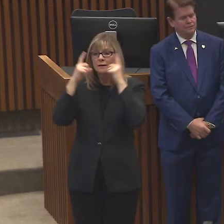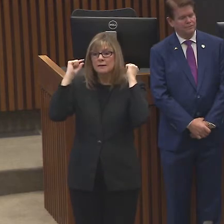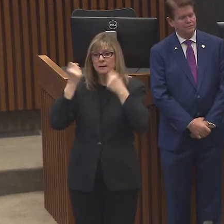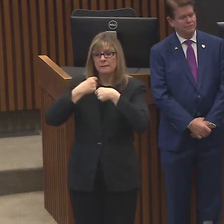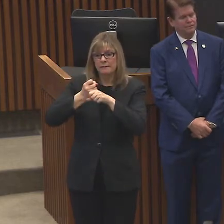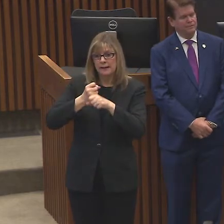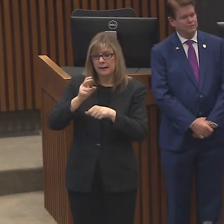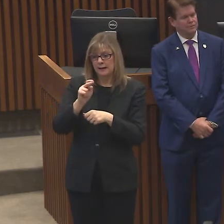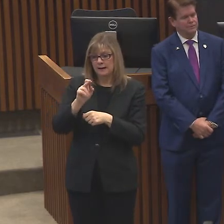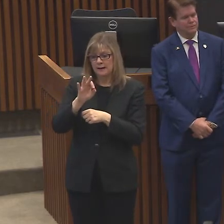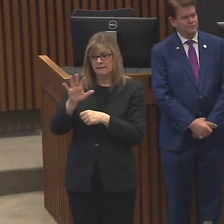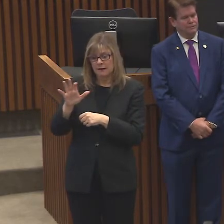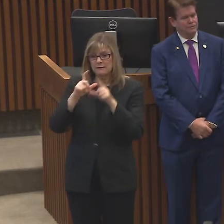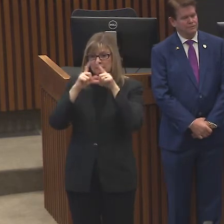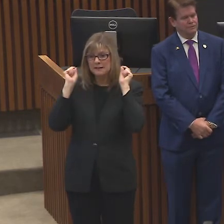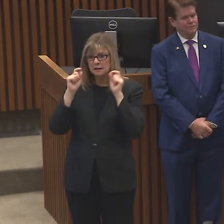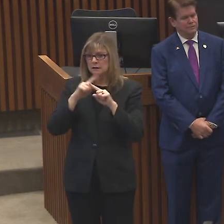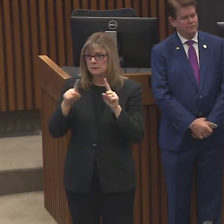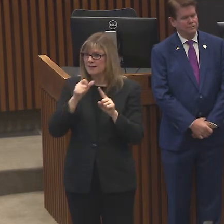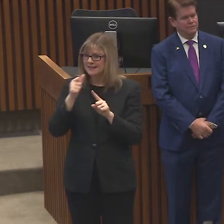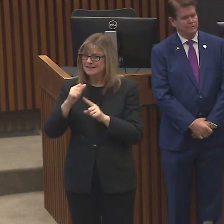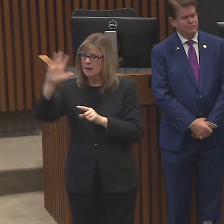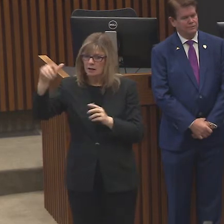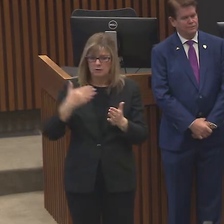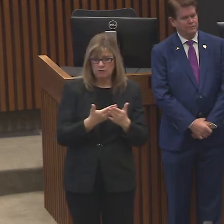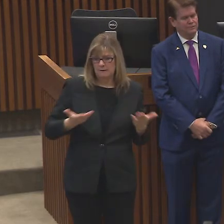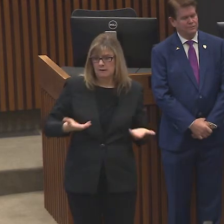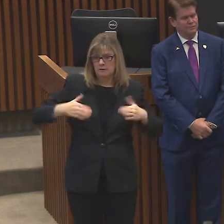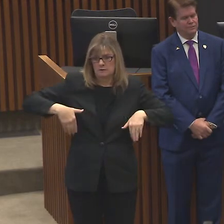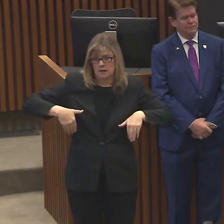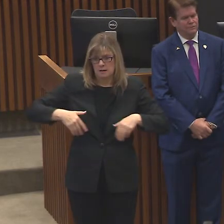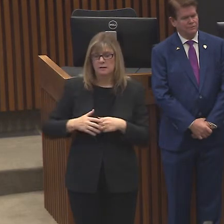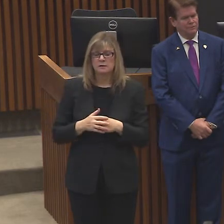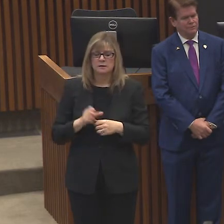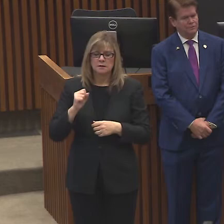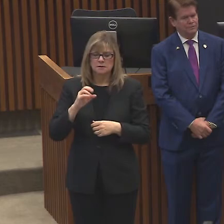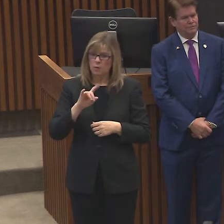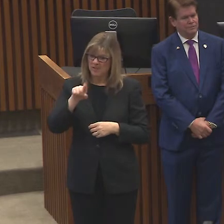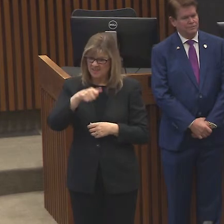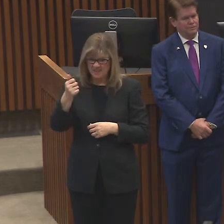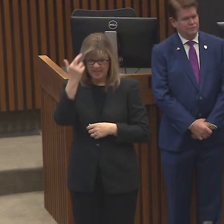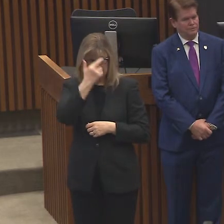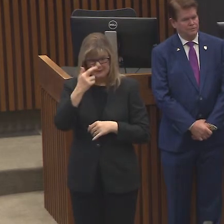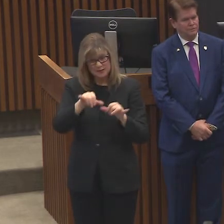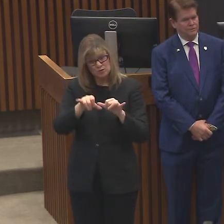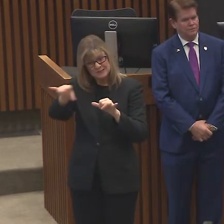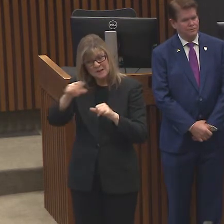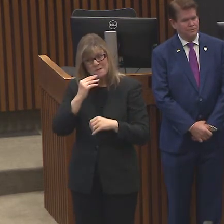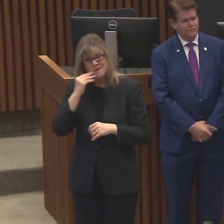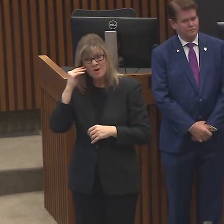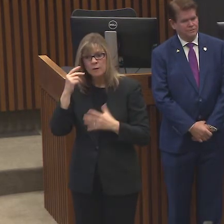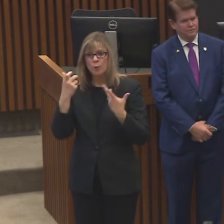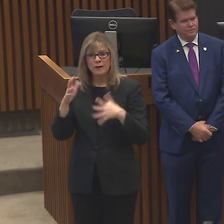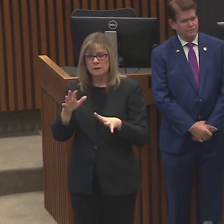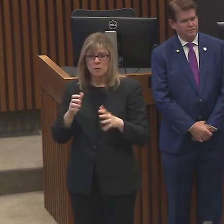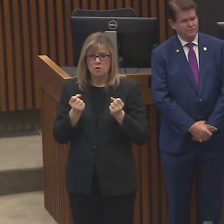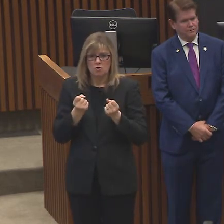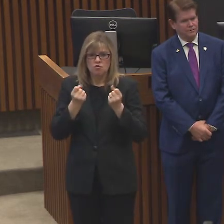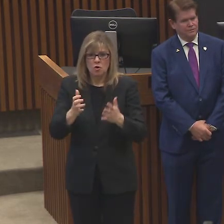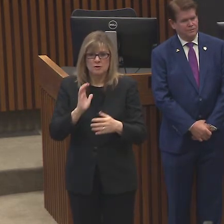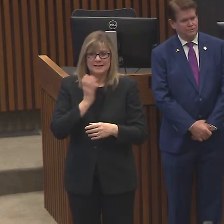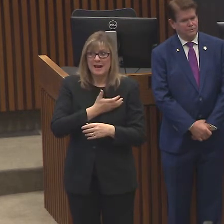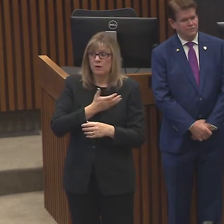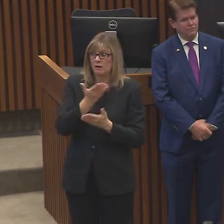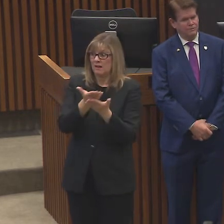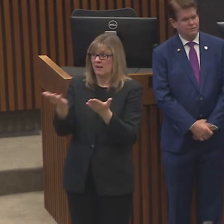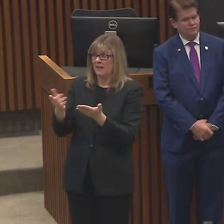the supply chain. So I think this is another reason to do the stay at home because we don't want to overwhelm our supply chain